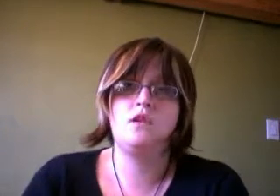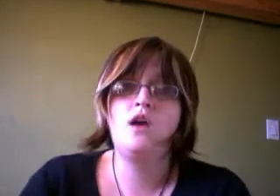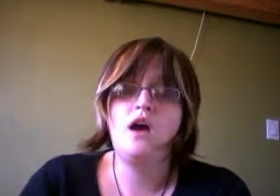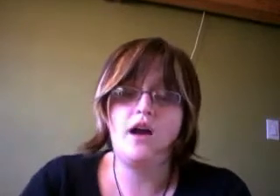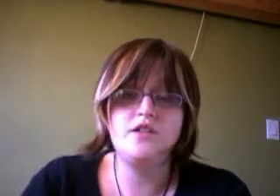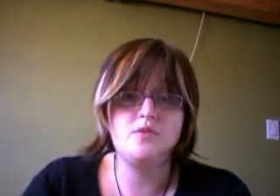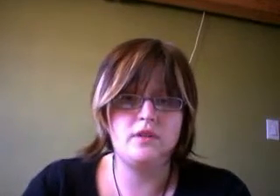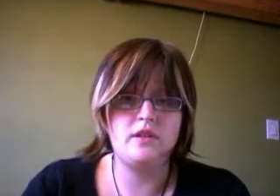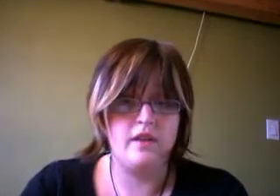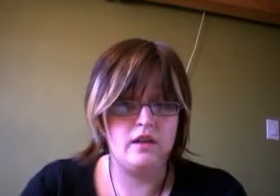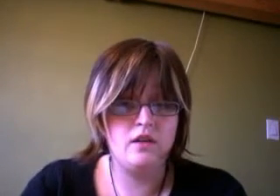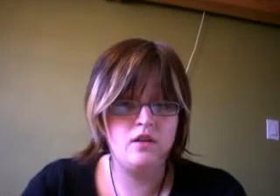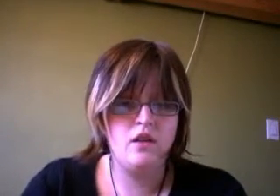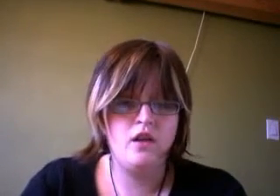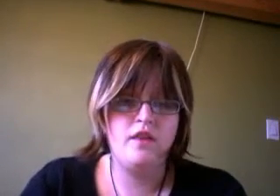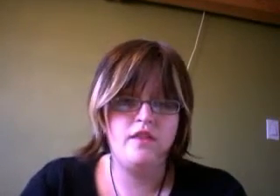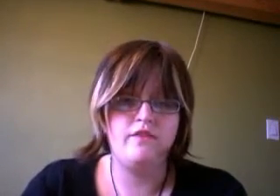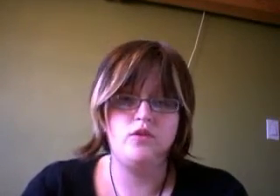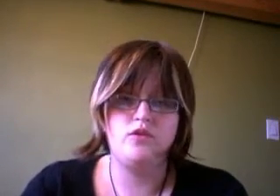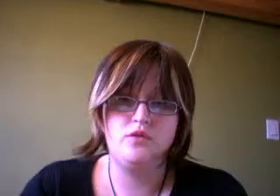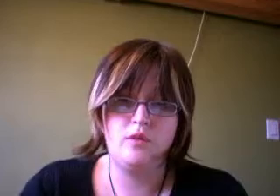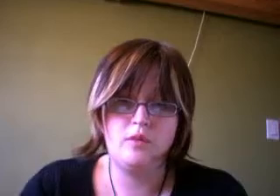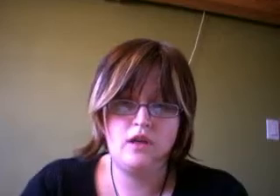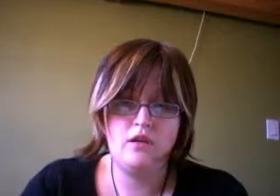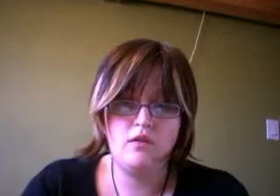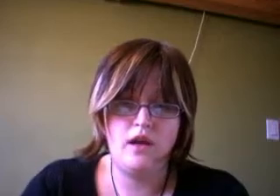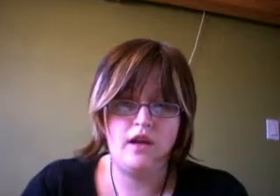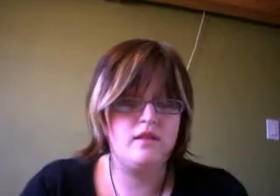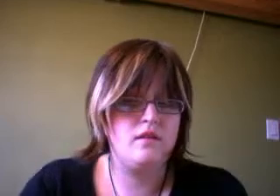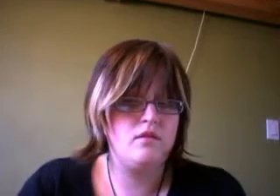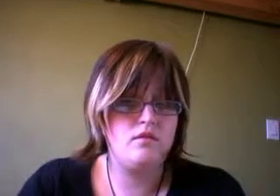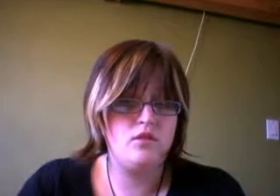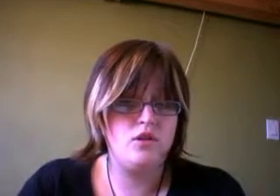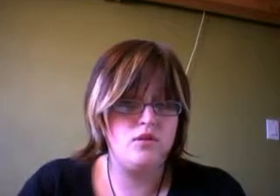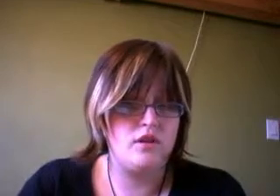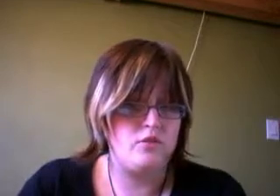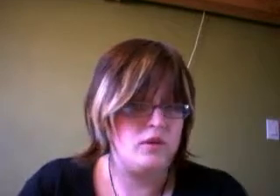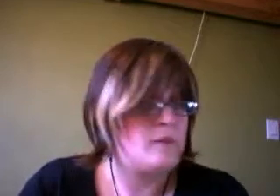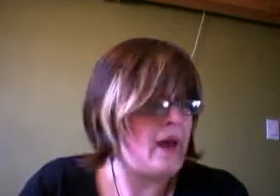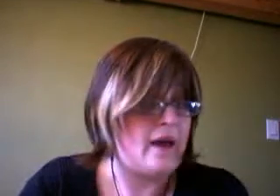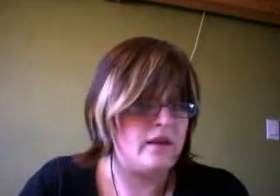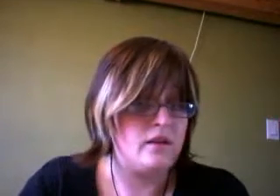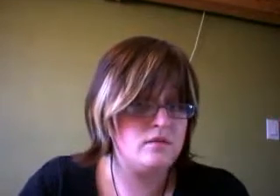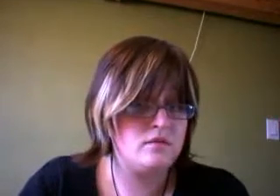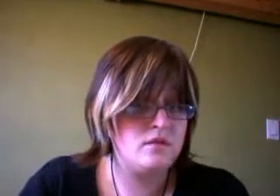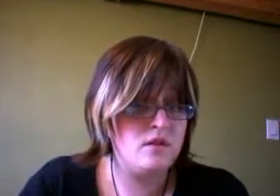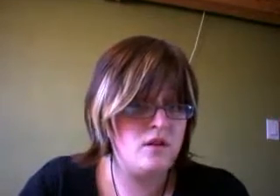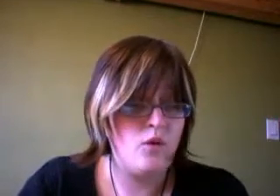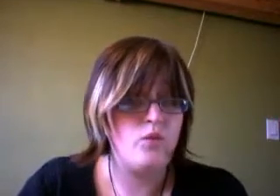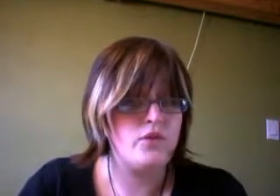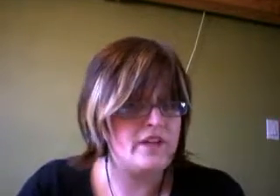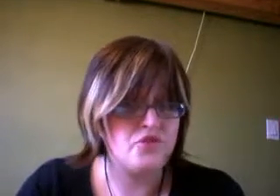I just really think that if you do something and it's really bad or dangerous,